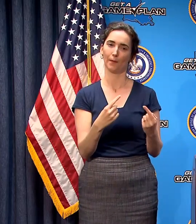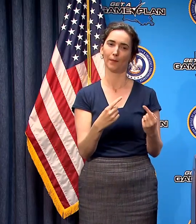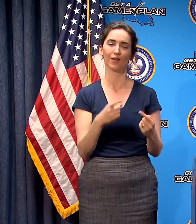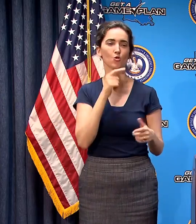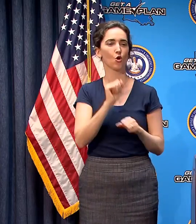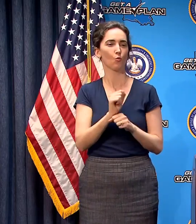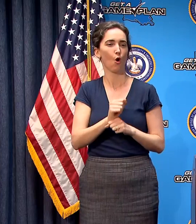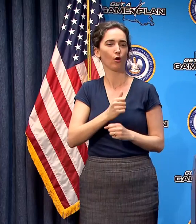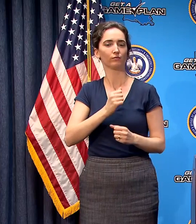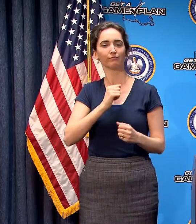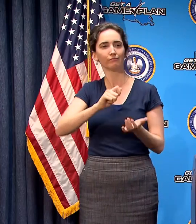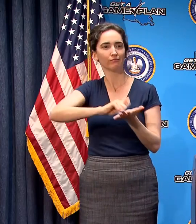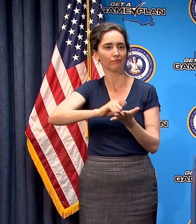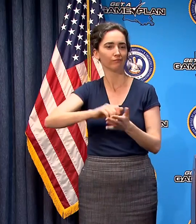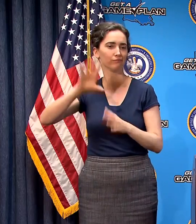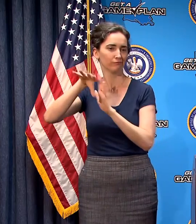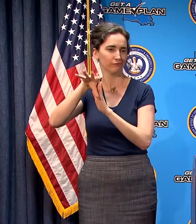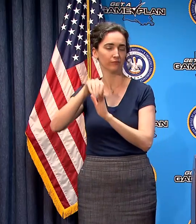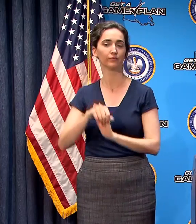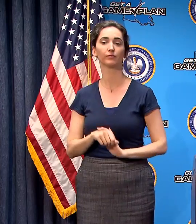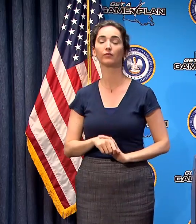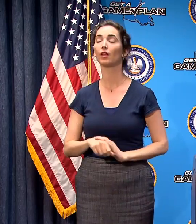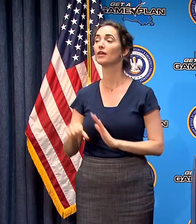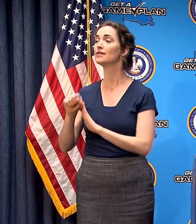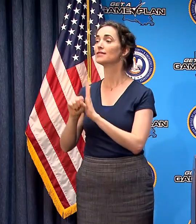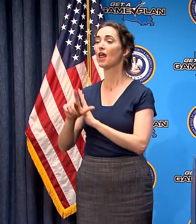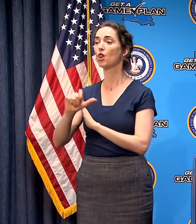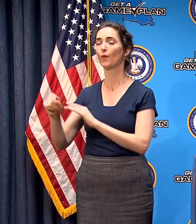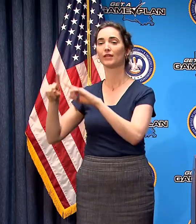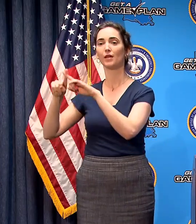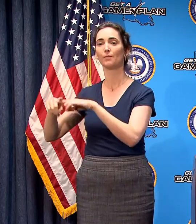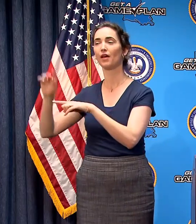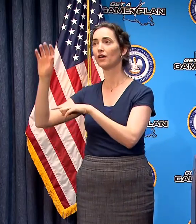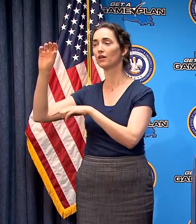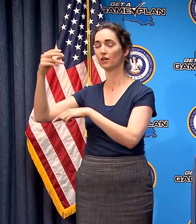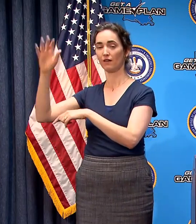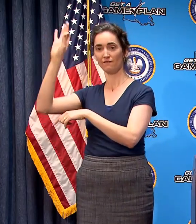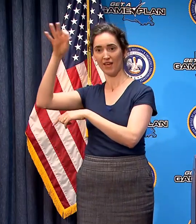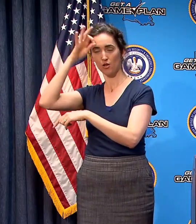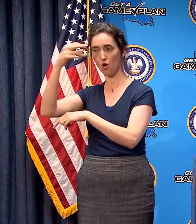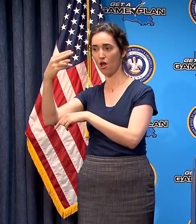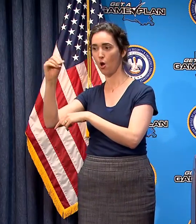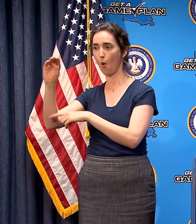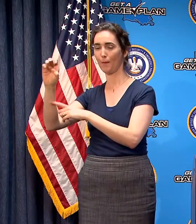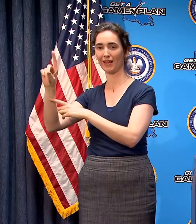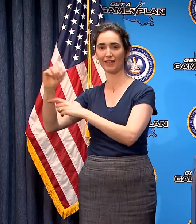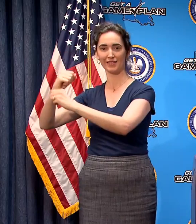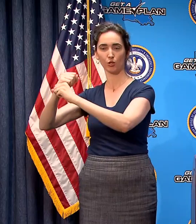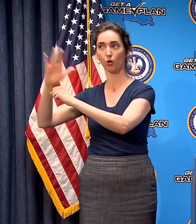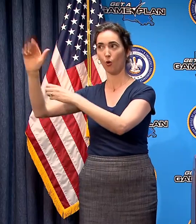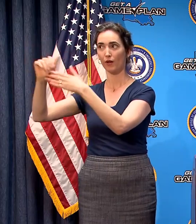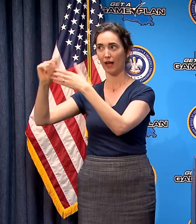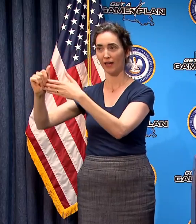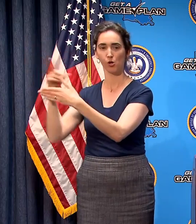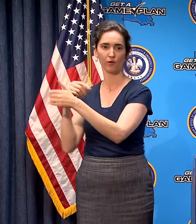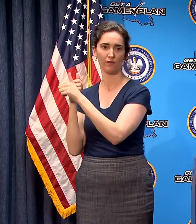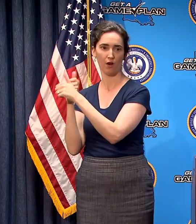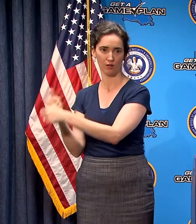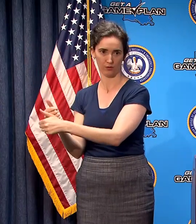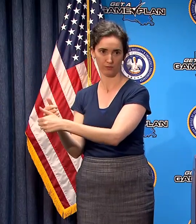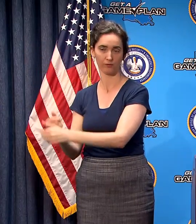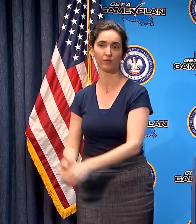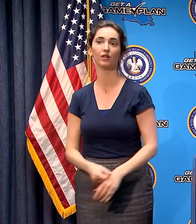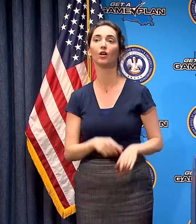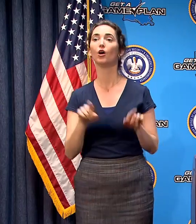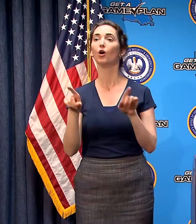i've said the state of louisiana relied on federal homeland security guidance in its decision-making process we have also relied